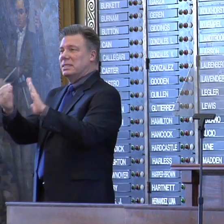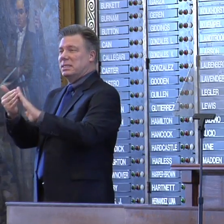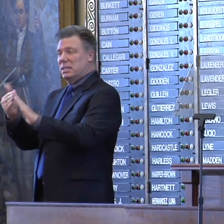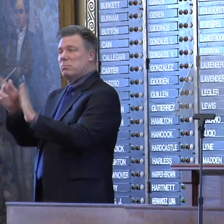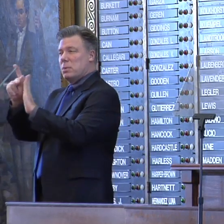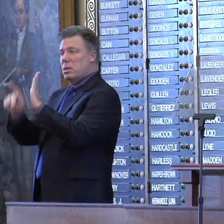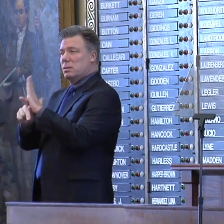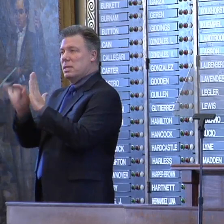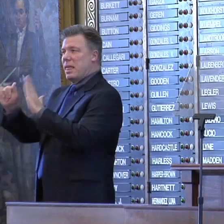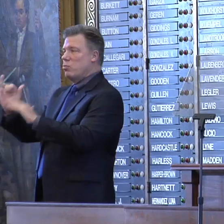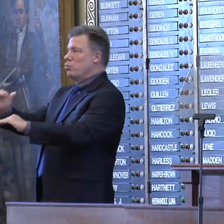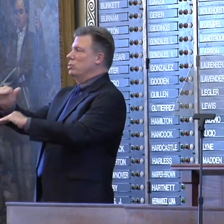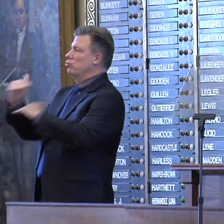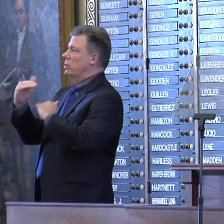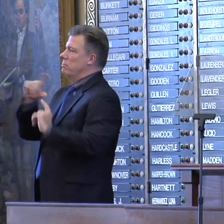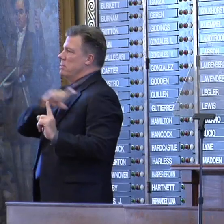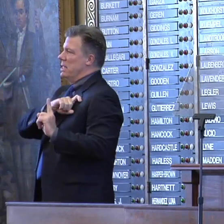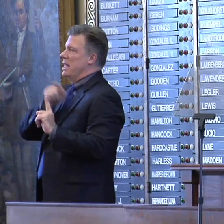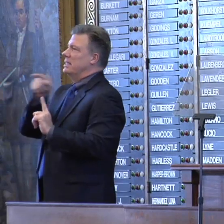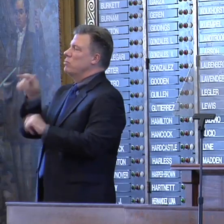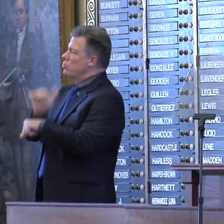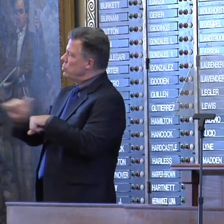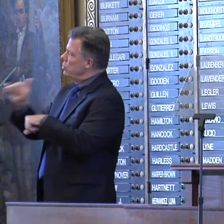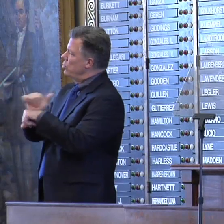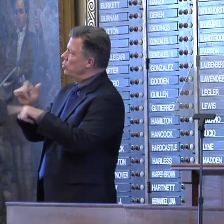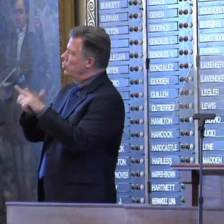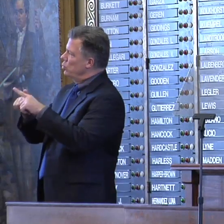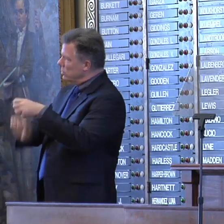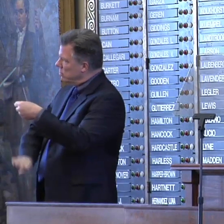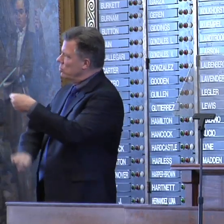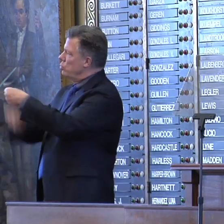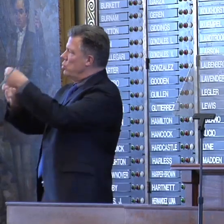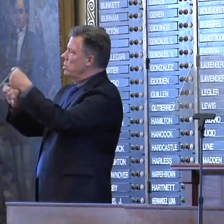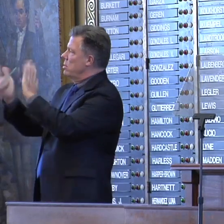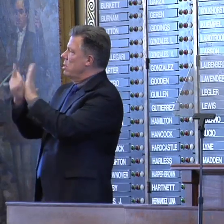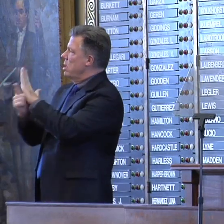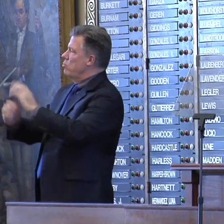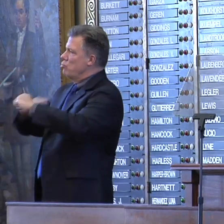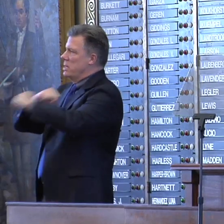officers in this state as they work to uphold the law and protect our communities.